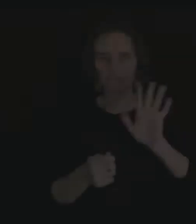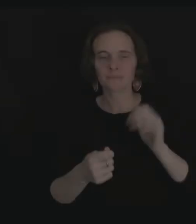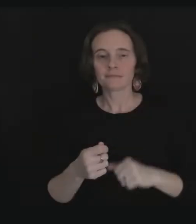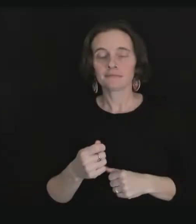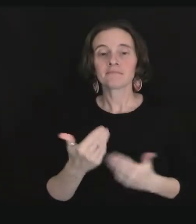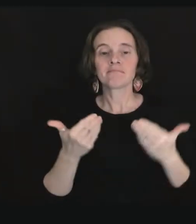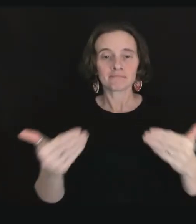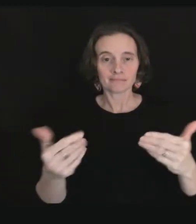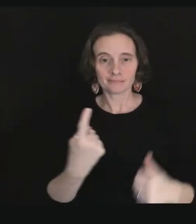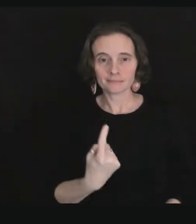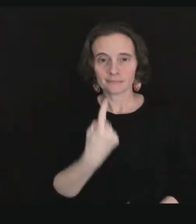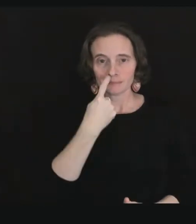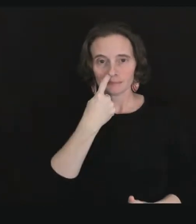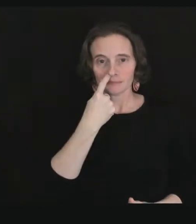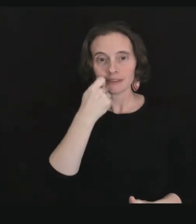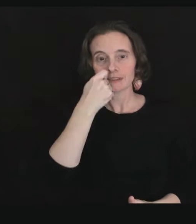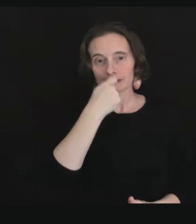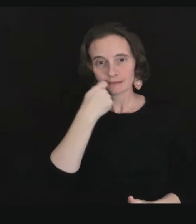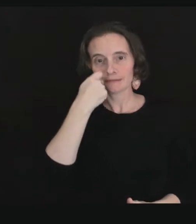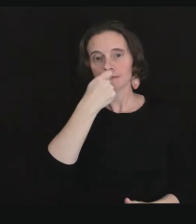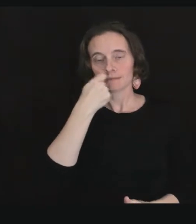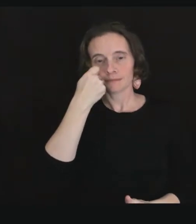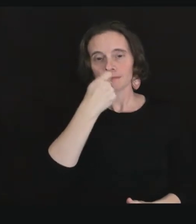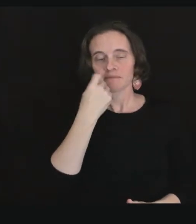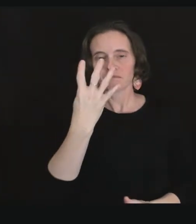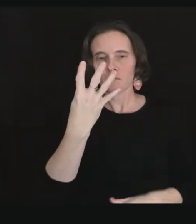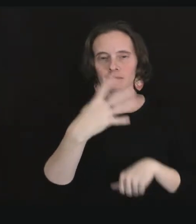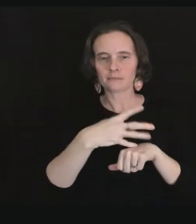Gently insert the swab into a nostril.